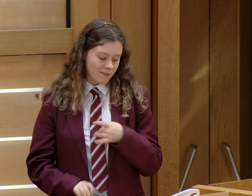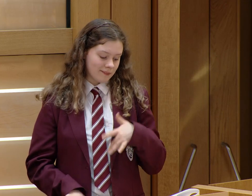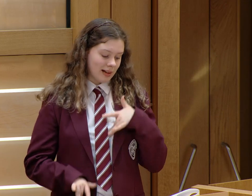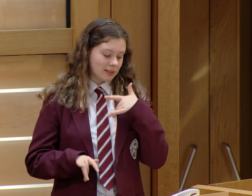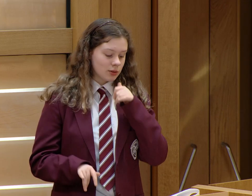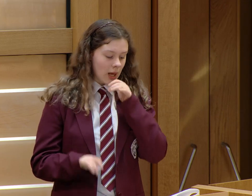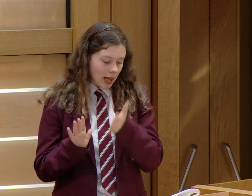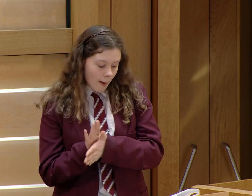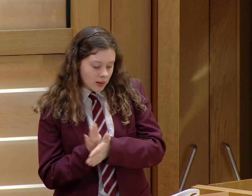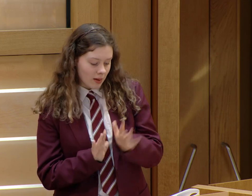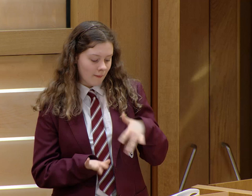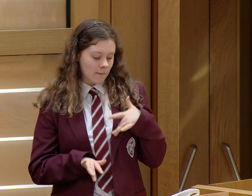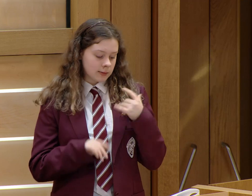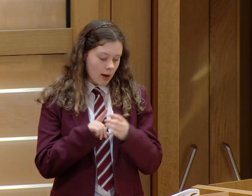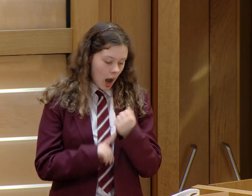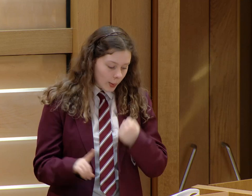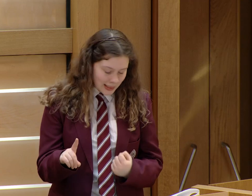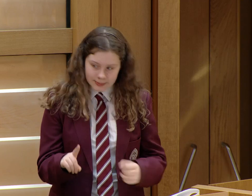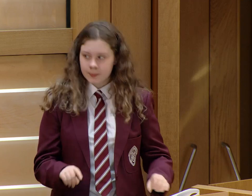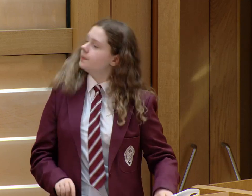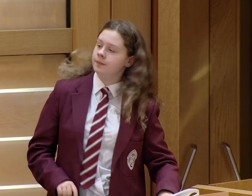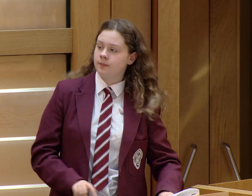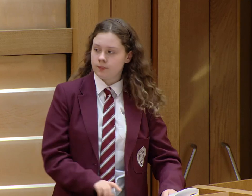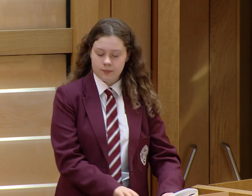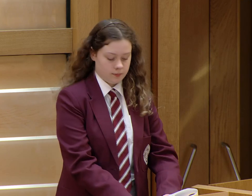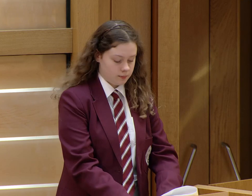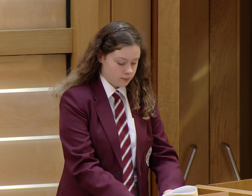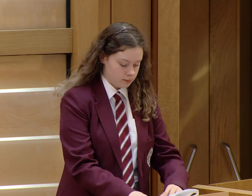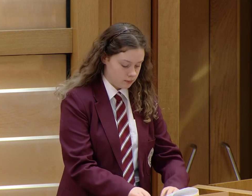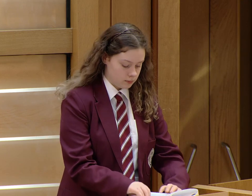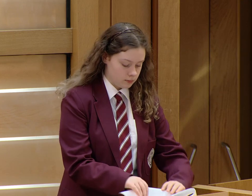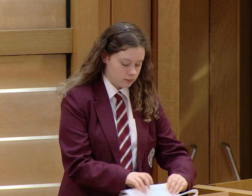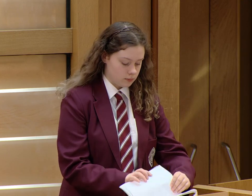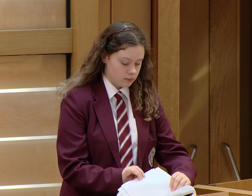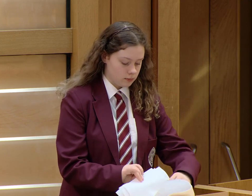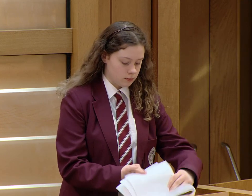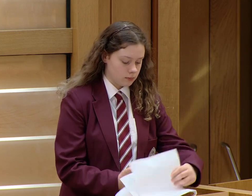So by primary four, I was really unhappy. And I was really very, very lonely.